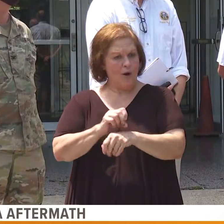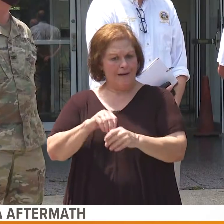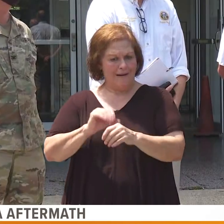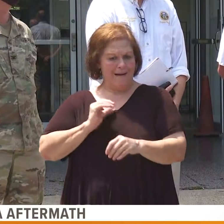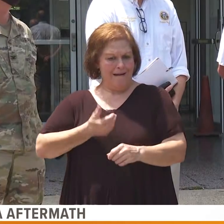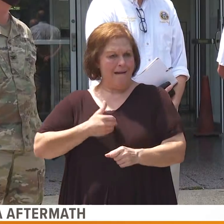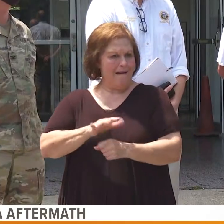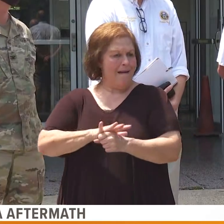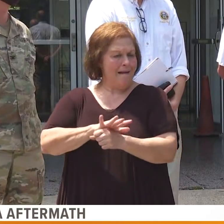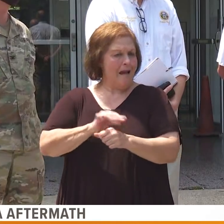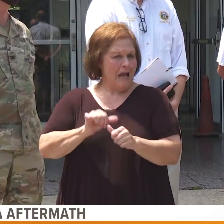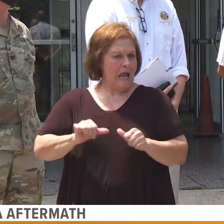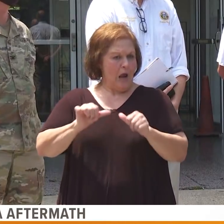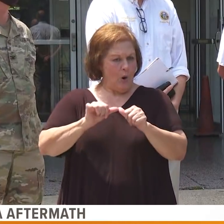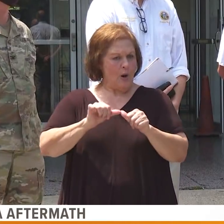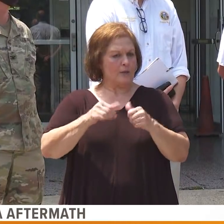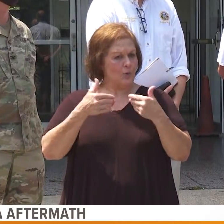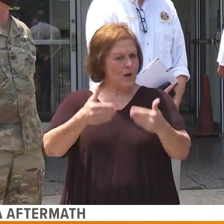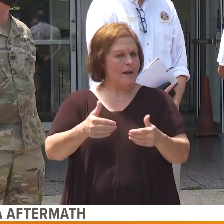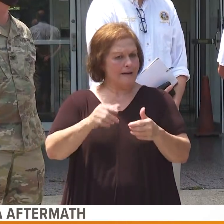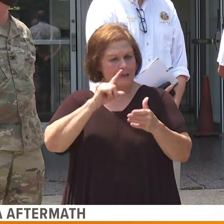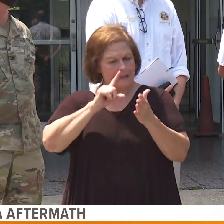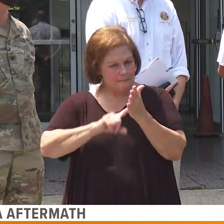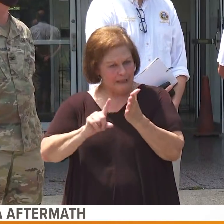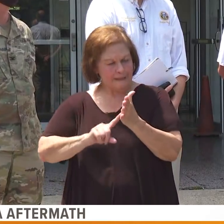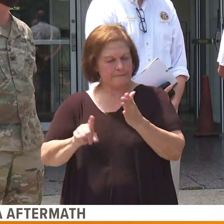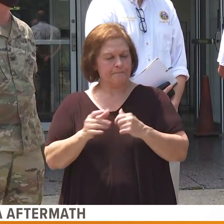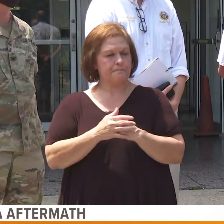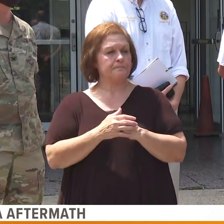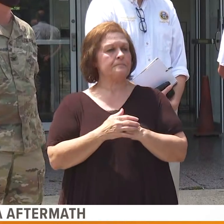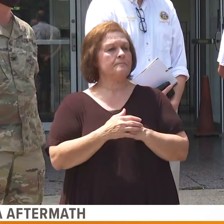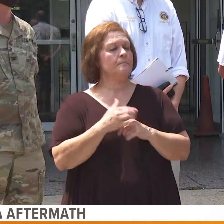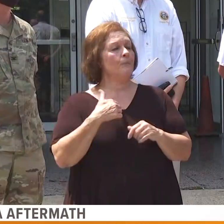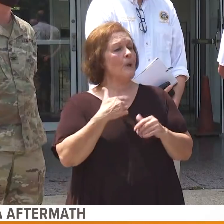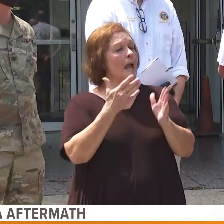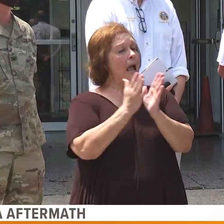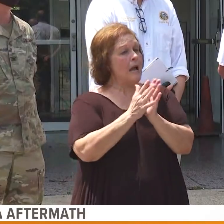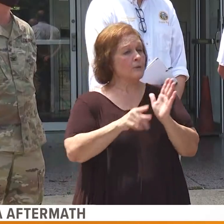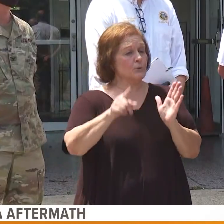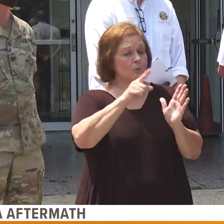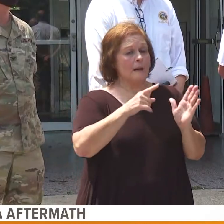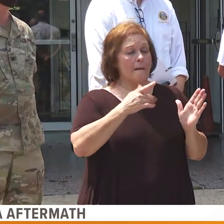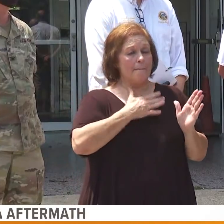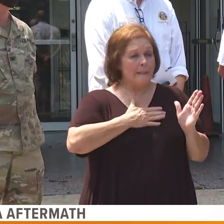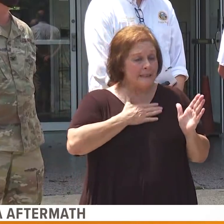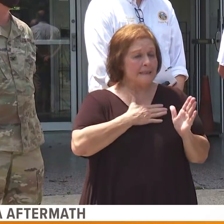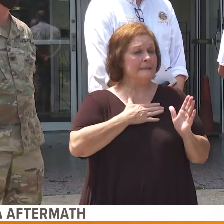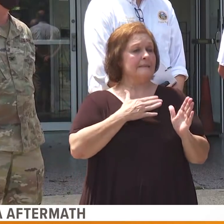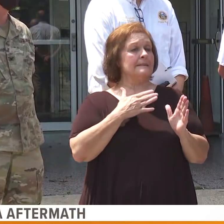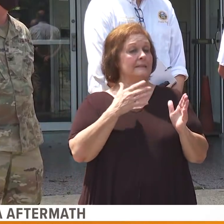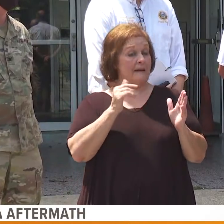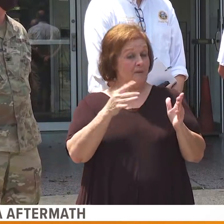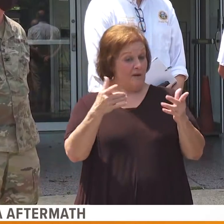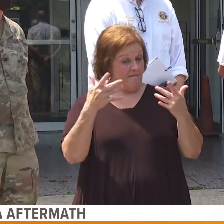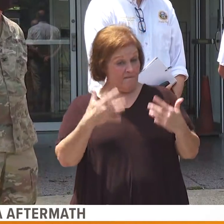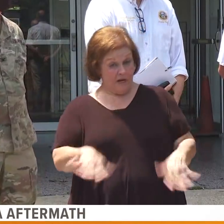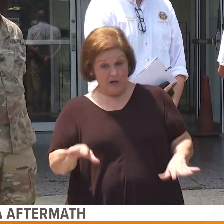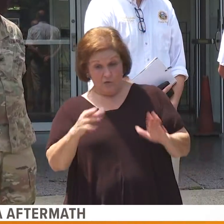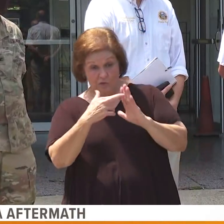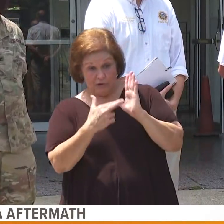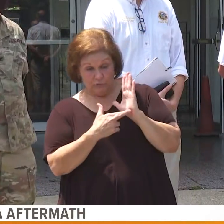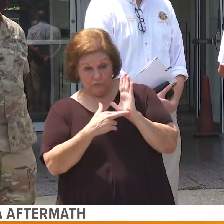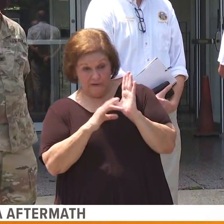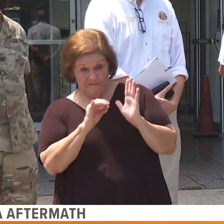these, to do these inspections. So again, we ask for the patience of those who have registered and you are waiting